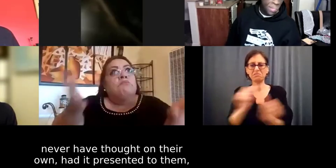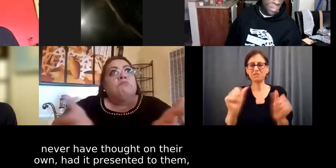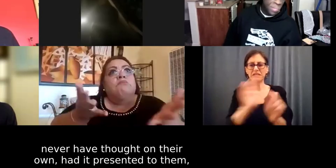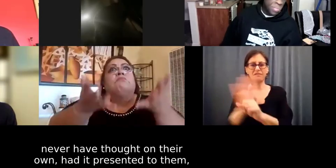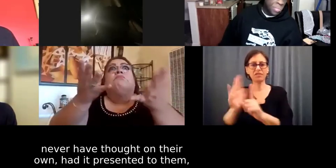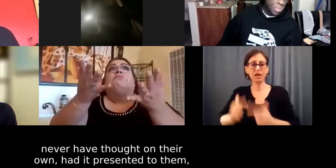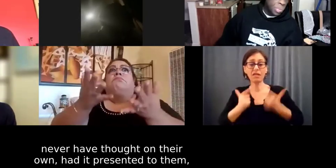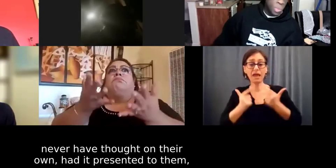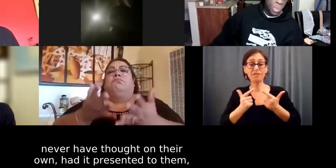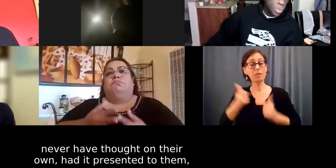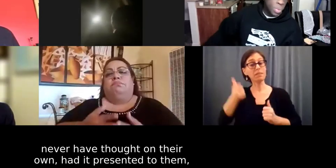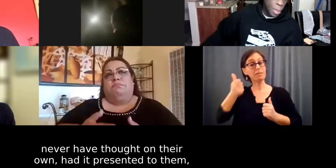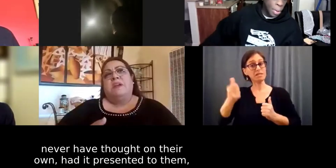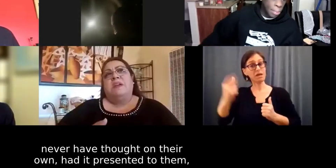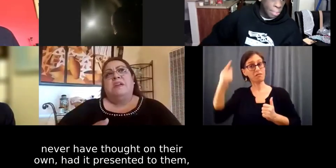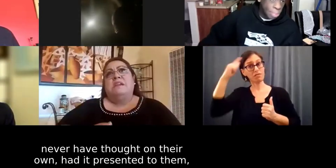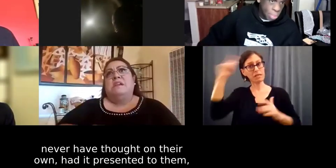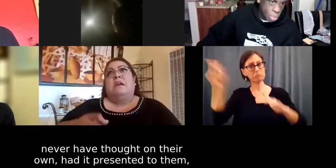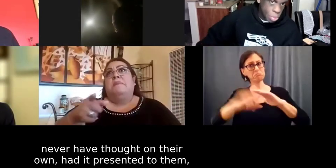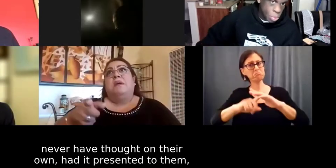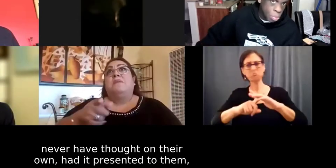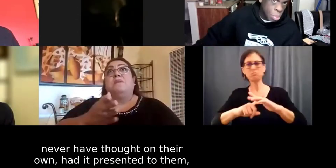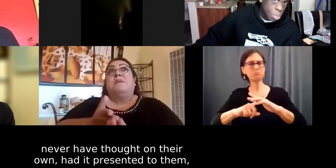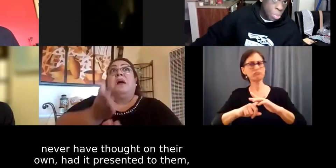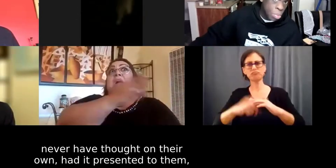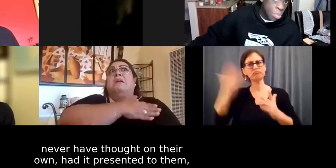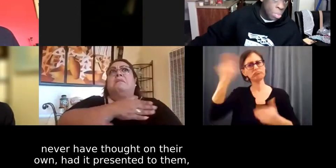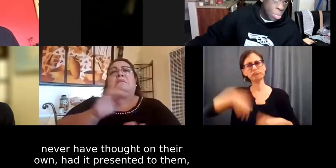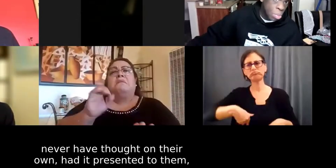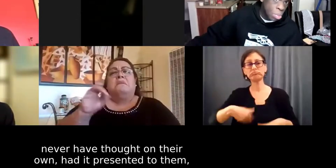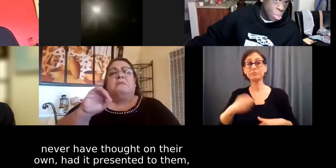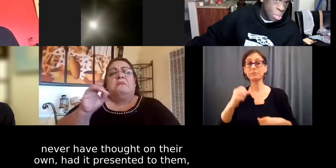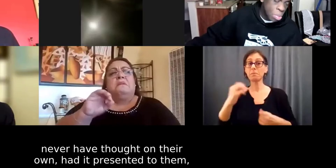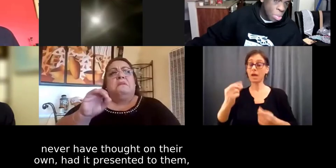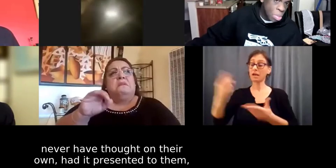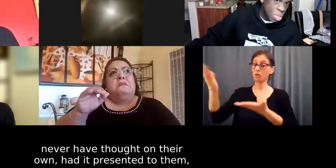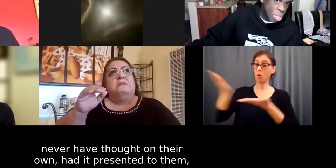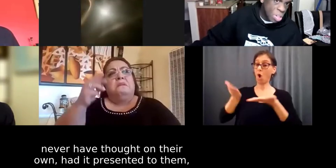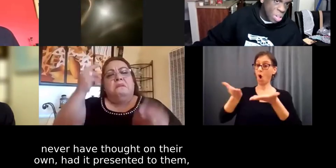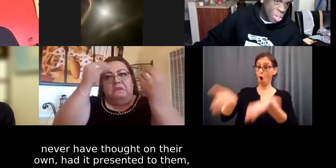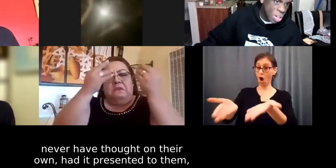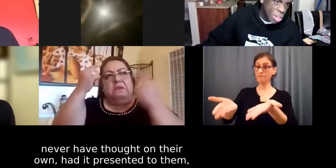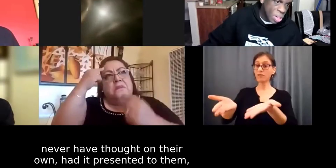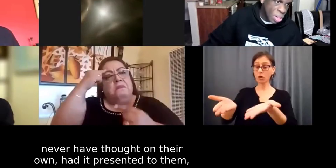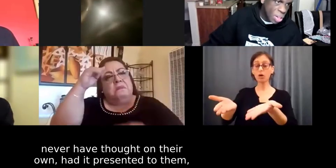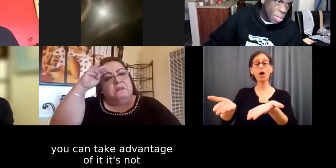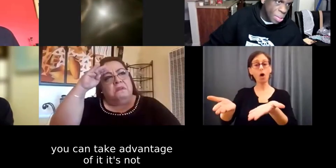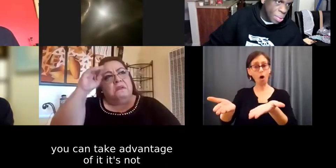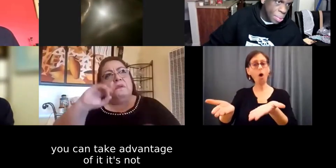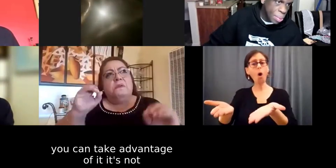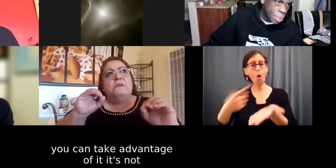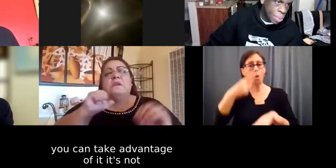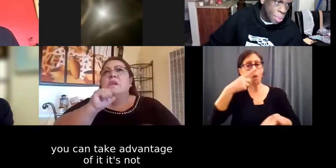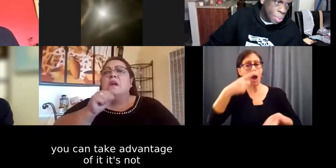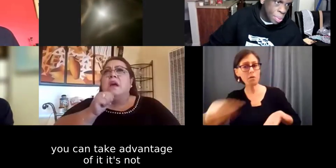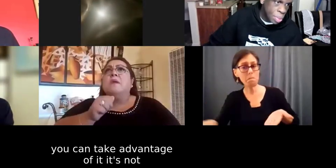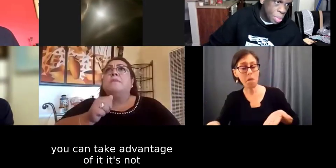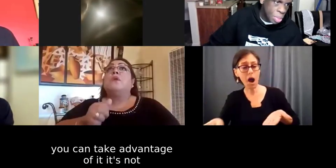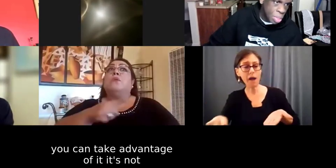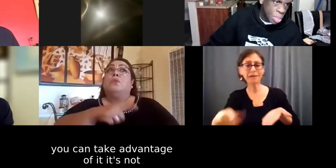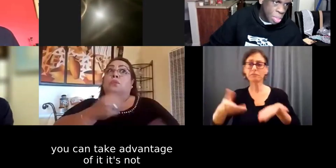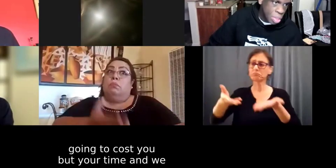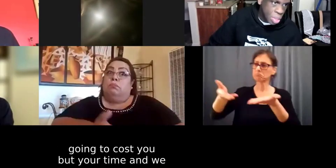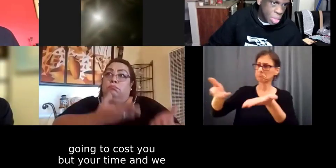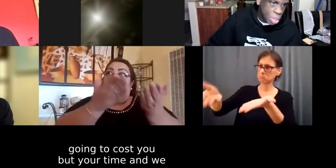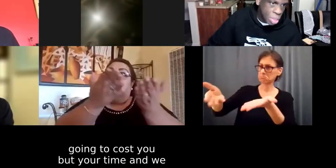thought about on their own. They said, had that presented to them in a packages, like you can take advantage of this.